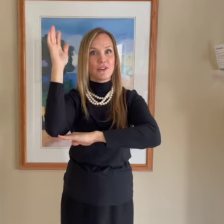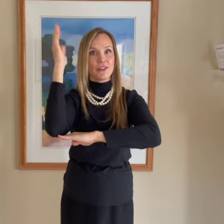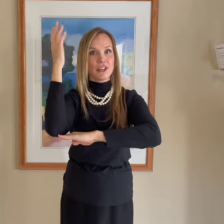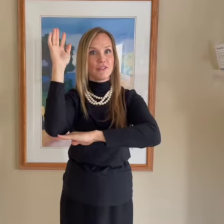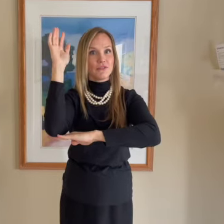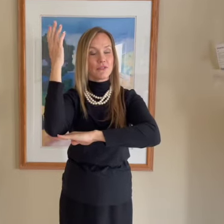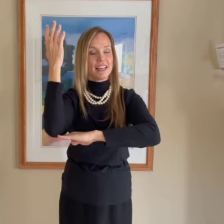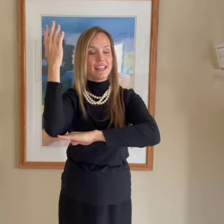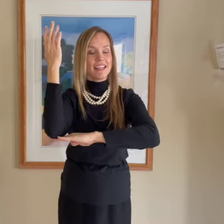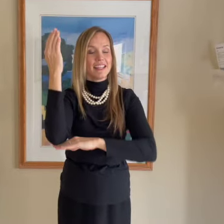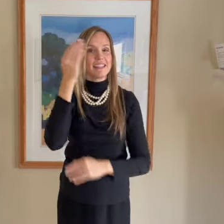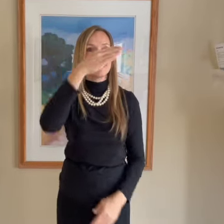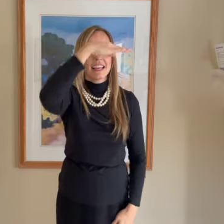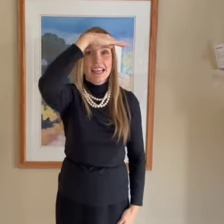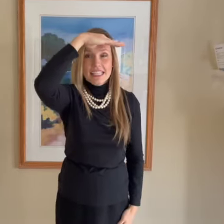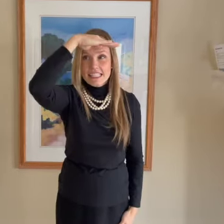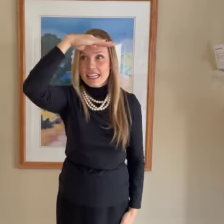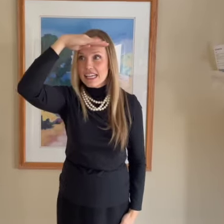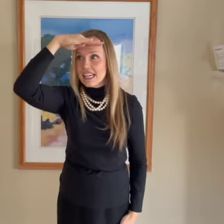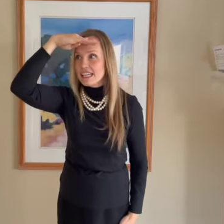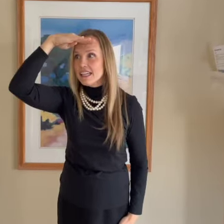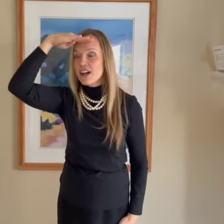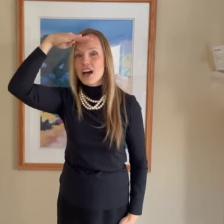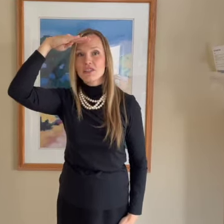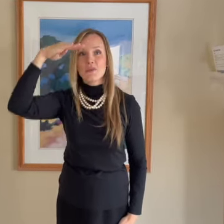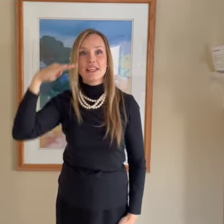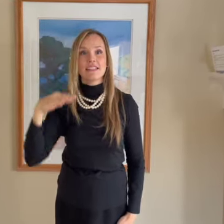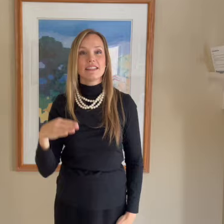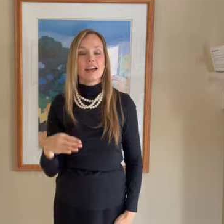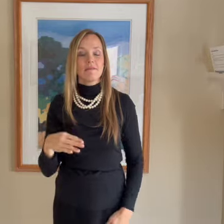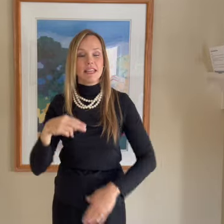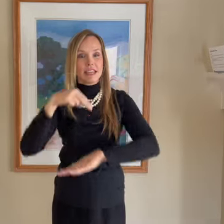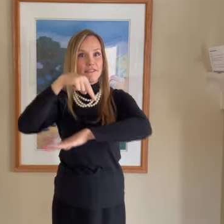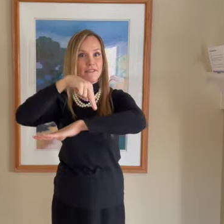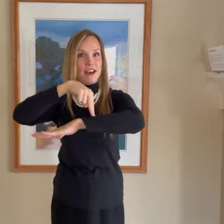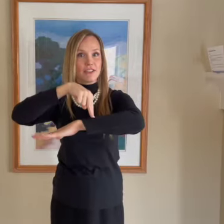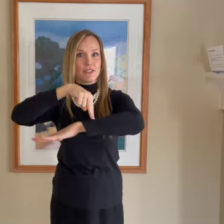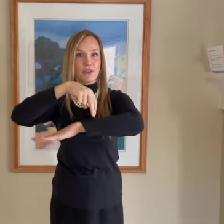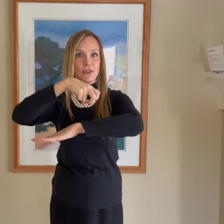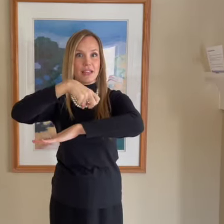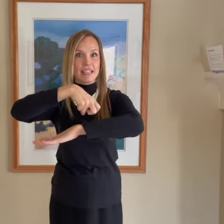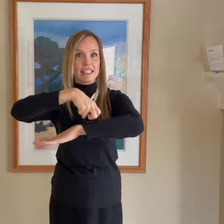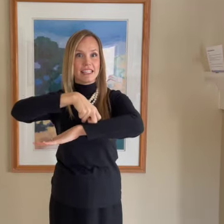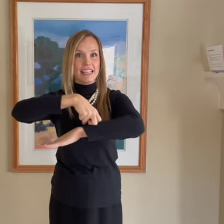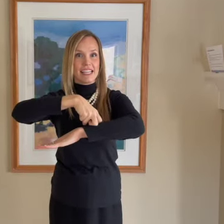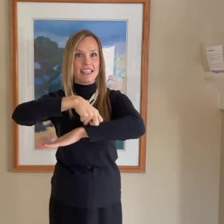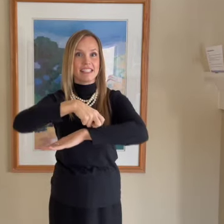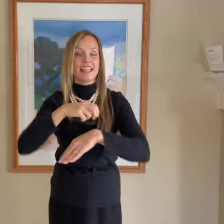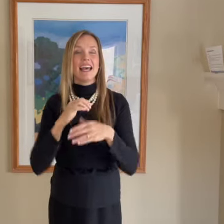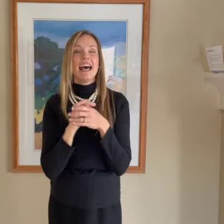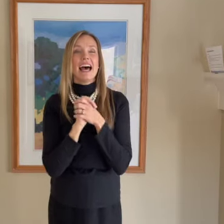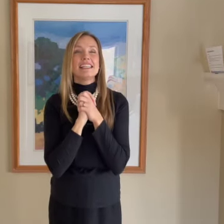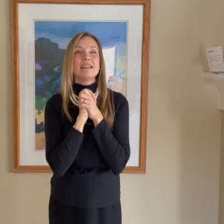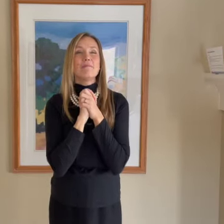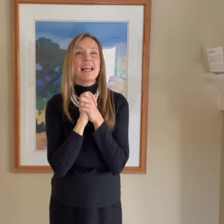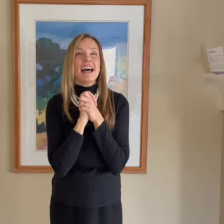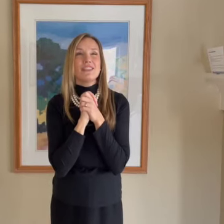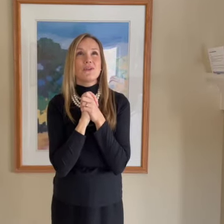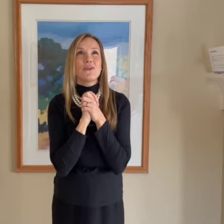of trees. Seeking God's wisdom, he fell to his knees. As he pled towards